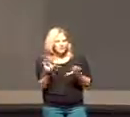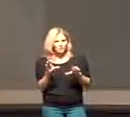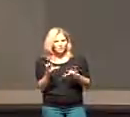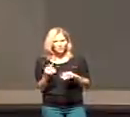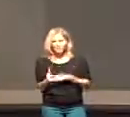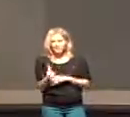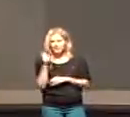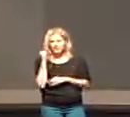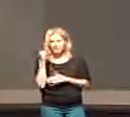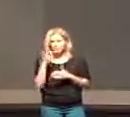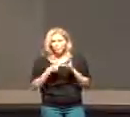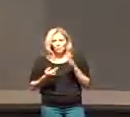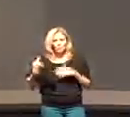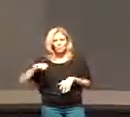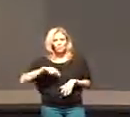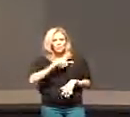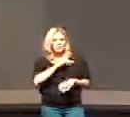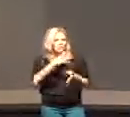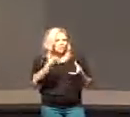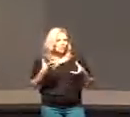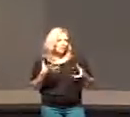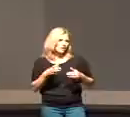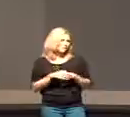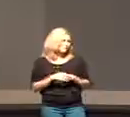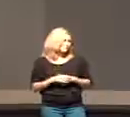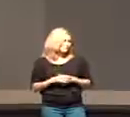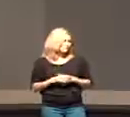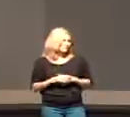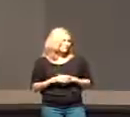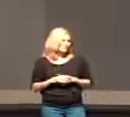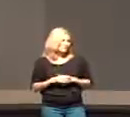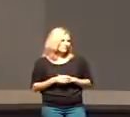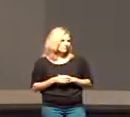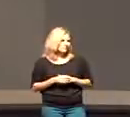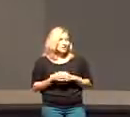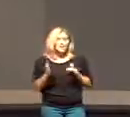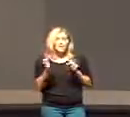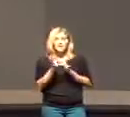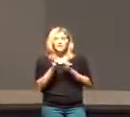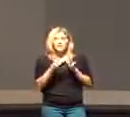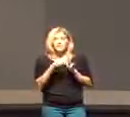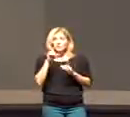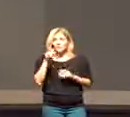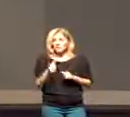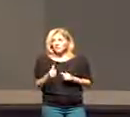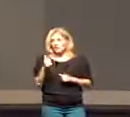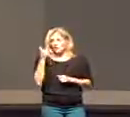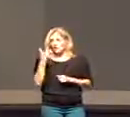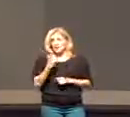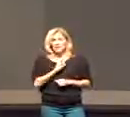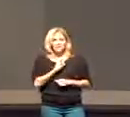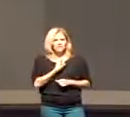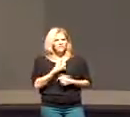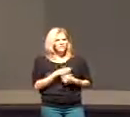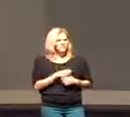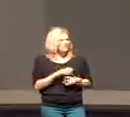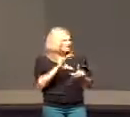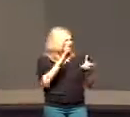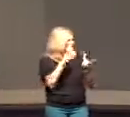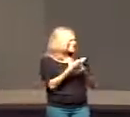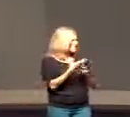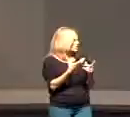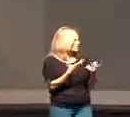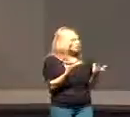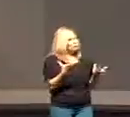to deny what we want Jesus says we must deny ourselves what do we do as a culture?